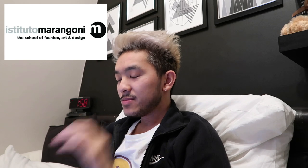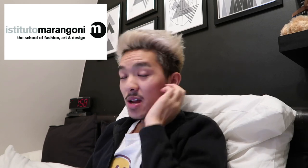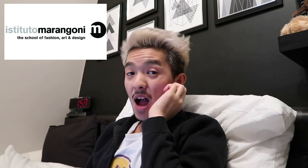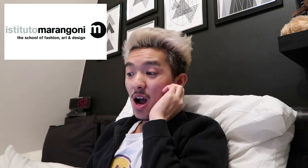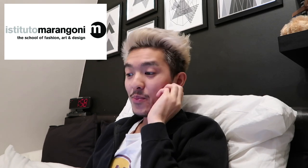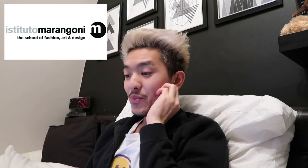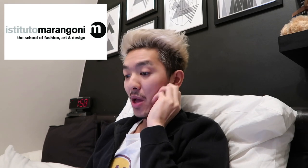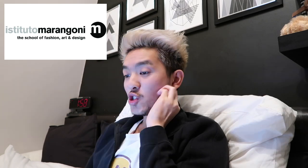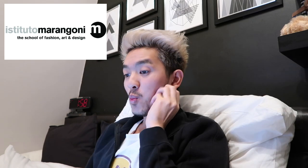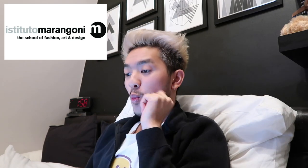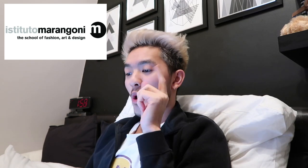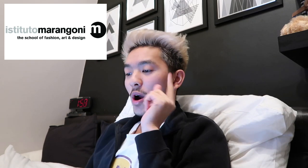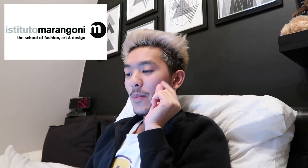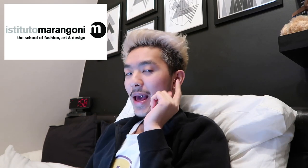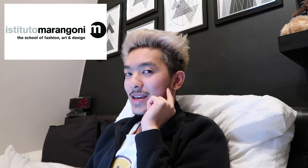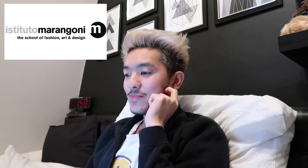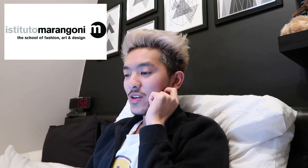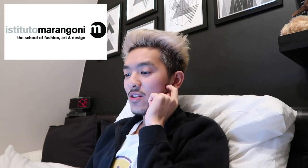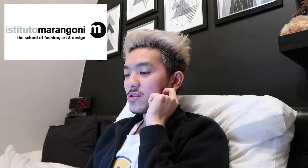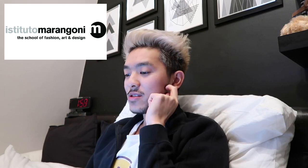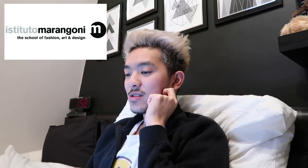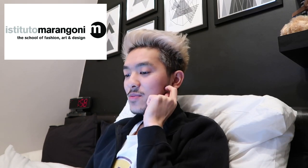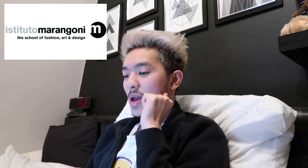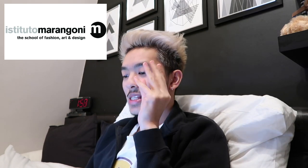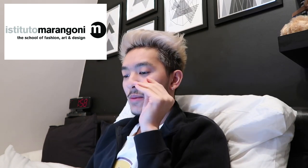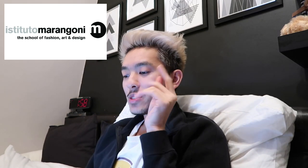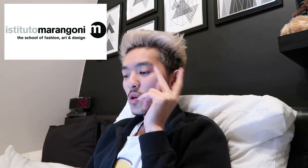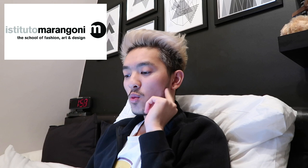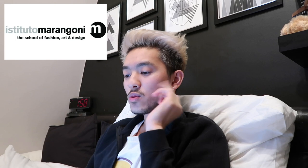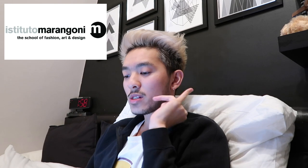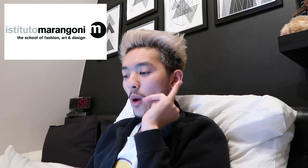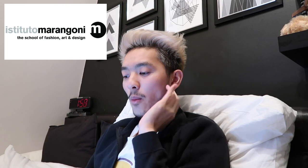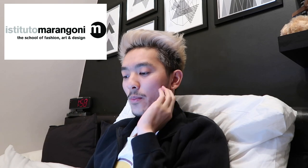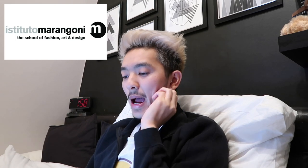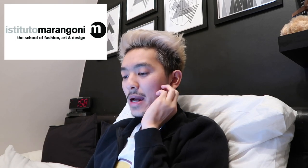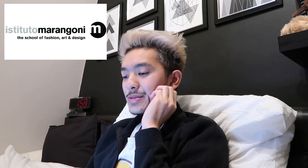Um, I just woke up late because my step is so good. So, my hand.